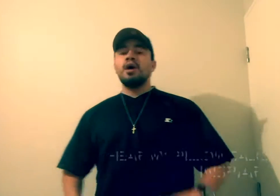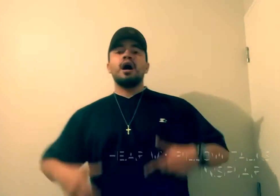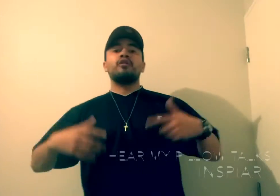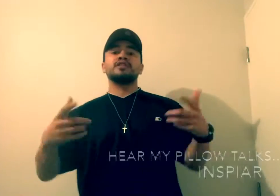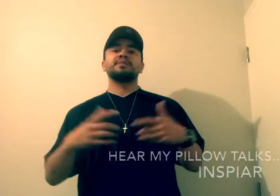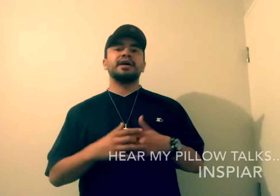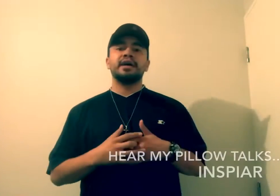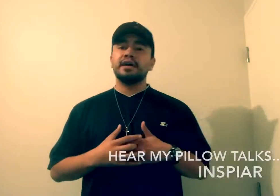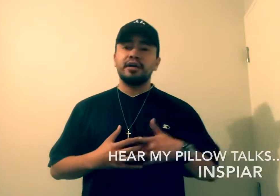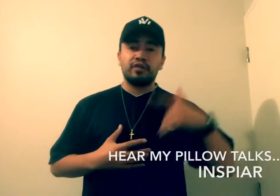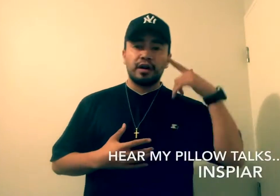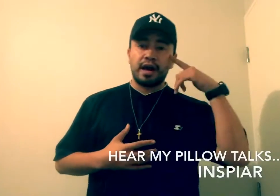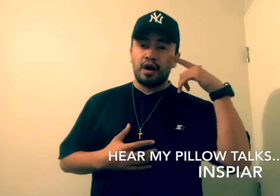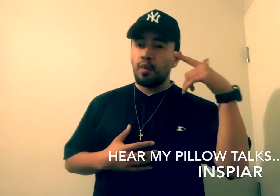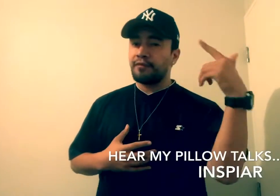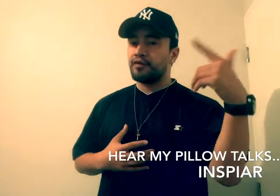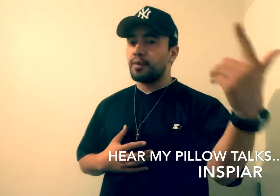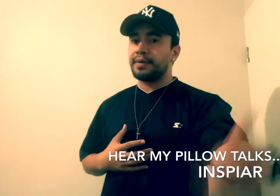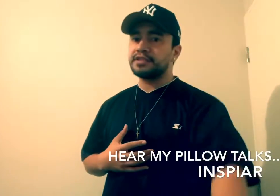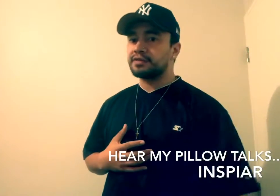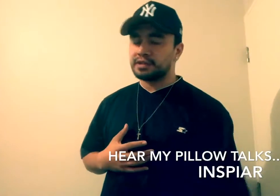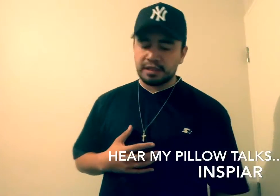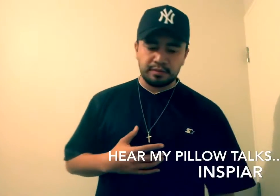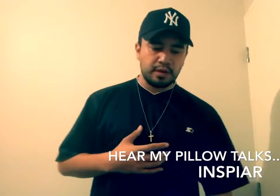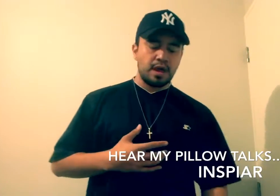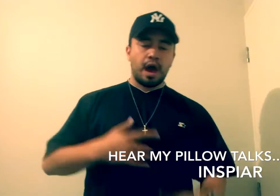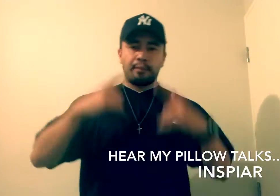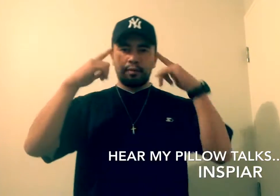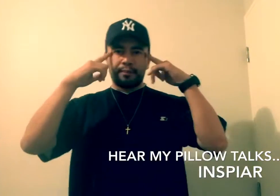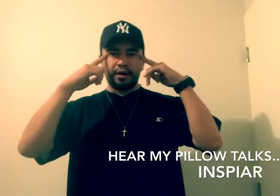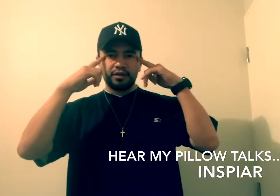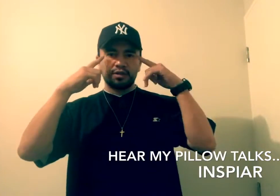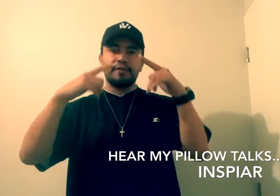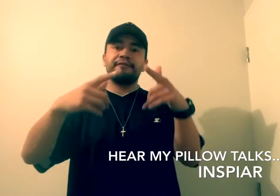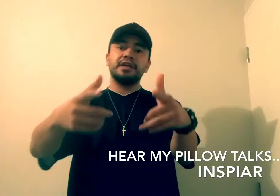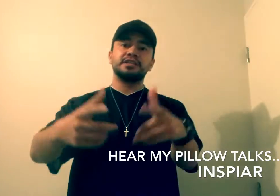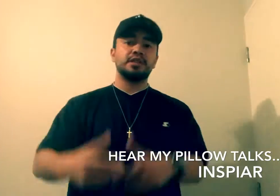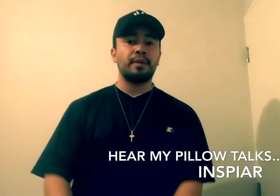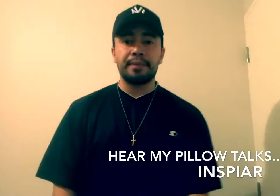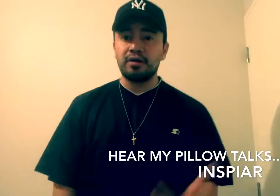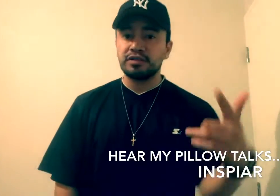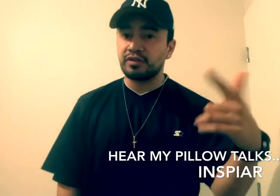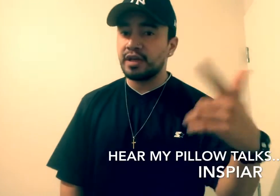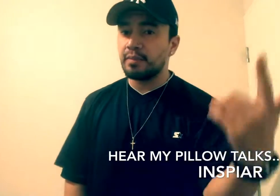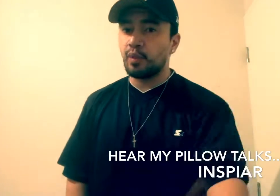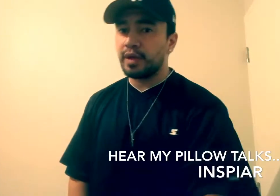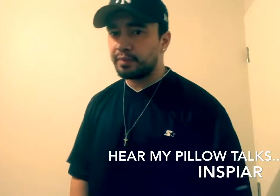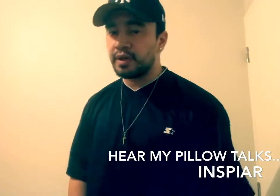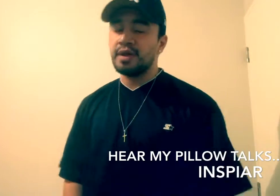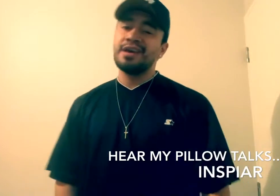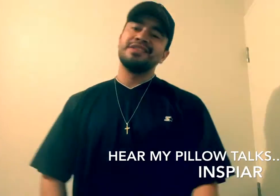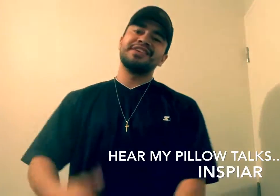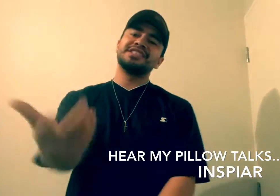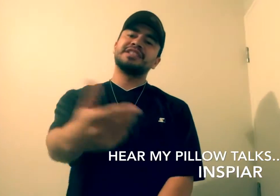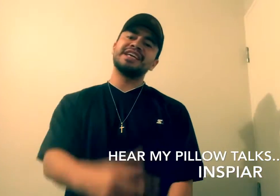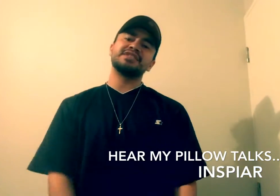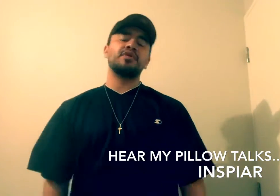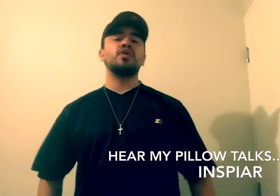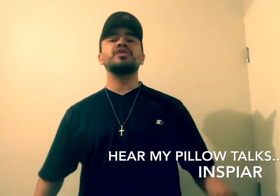I rest my head every night hoping for a peaceful sleep I put my pillow to my face so my parents don't hear me weep These tears for all